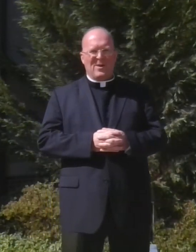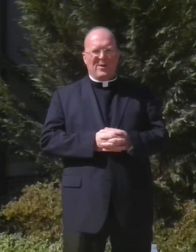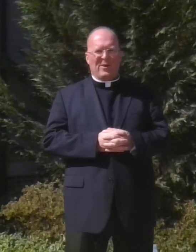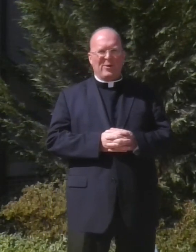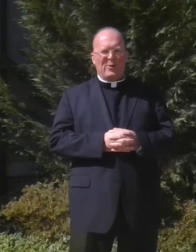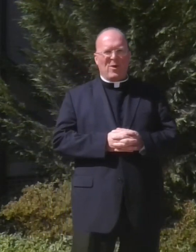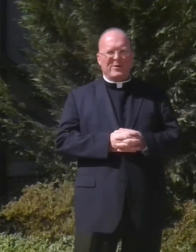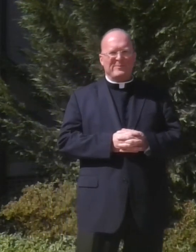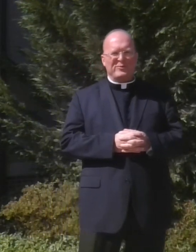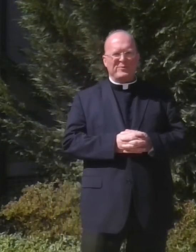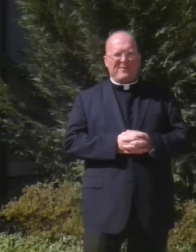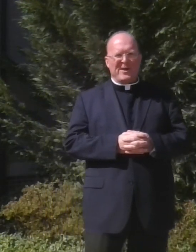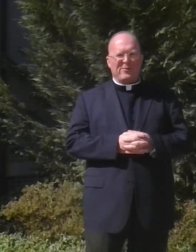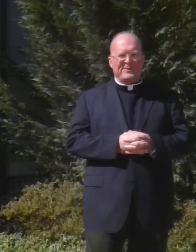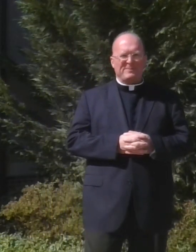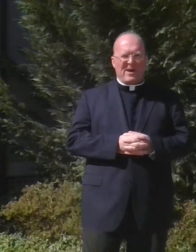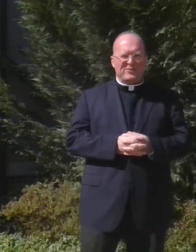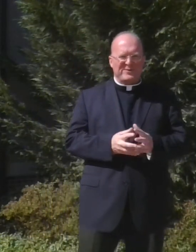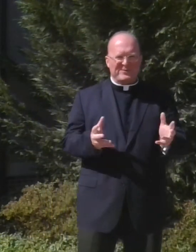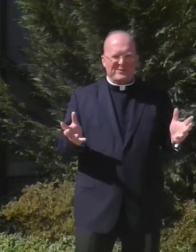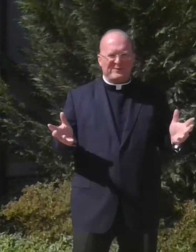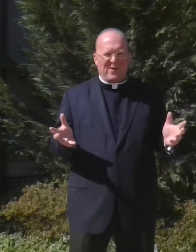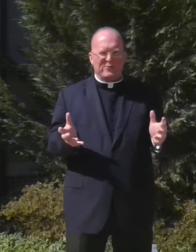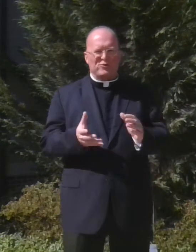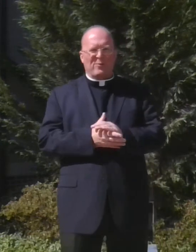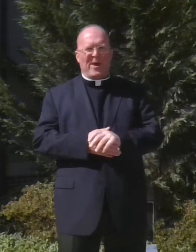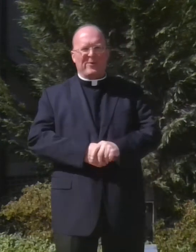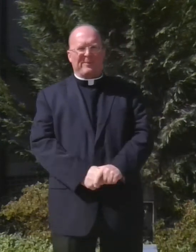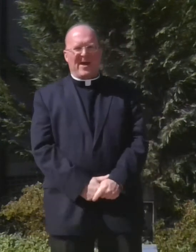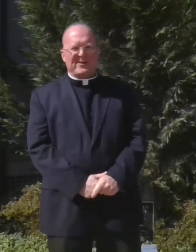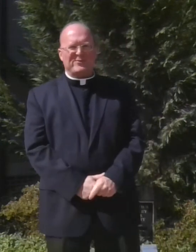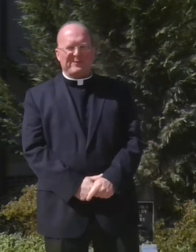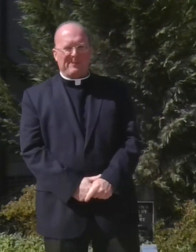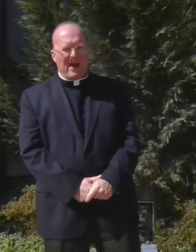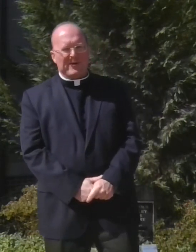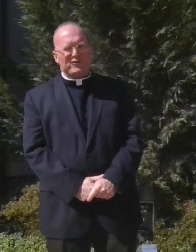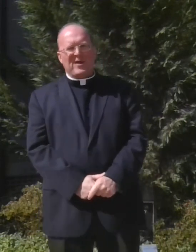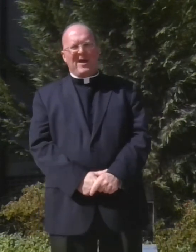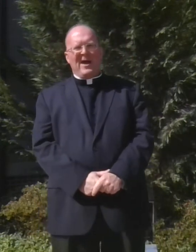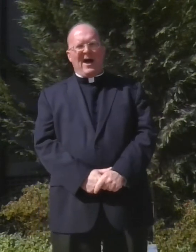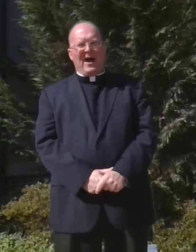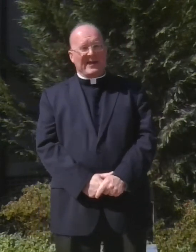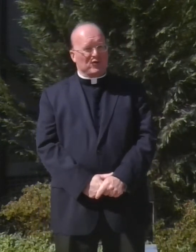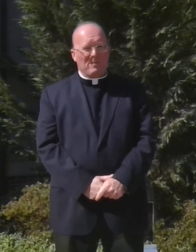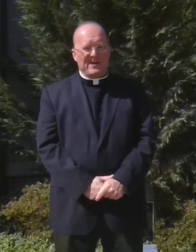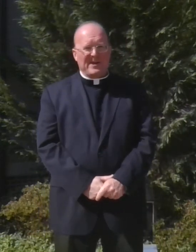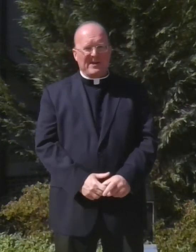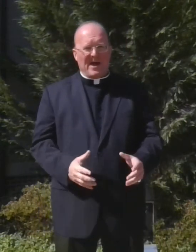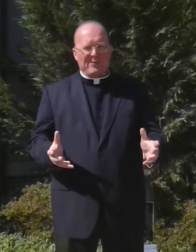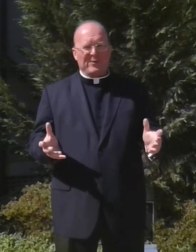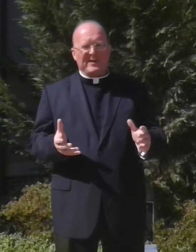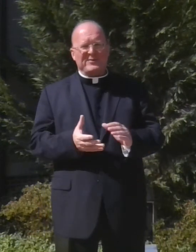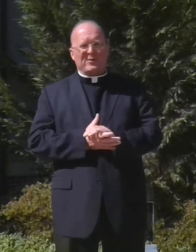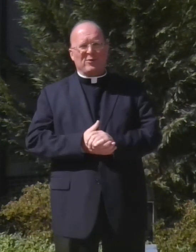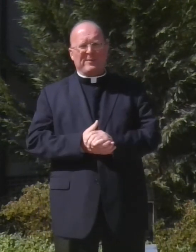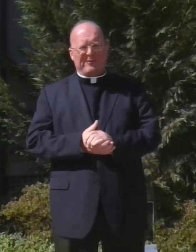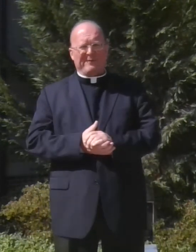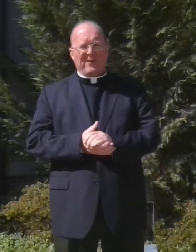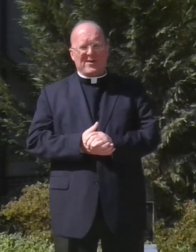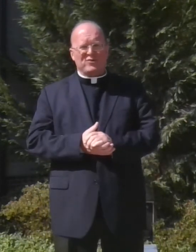Hello, welcome to Divine Grace Parish. This is Fr. Jim Wainer, the pastor of the parish. Each Monday, I release a little bit of reflection